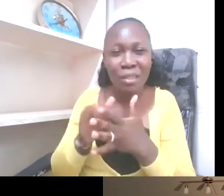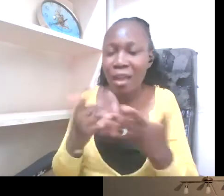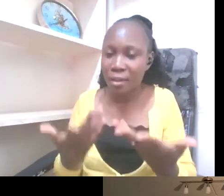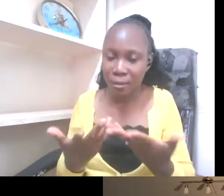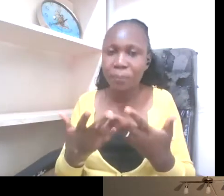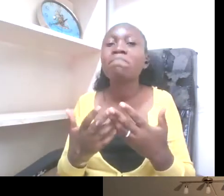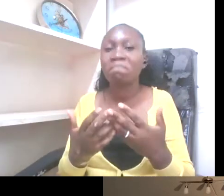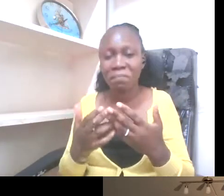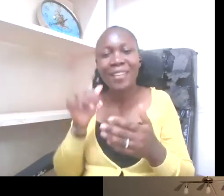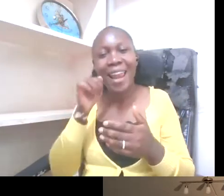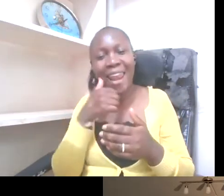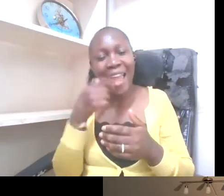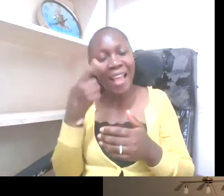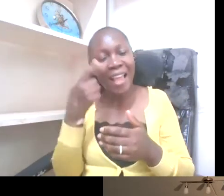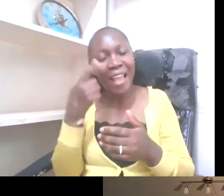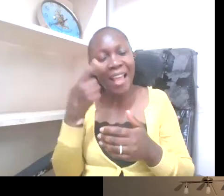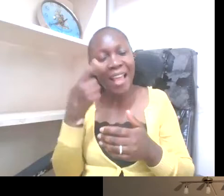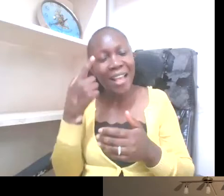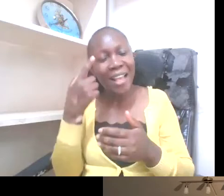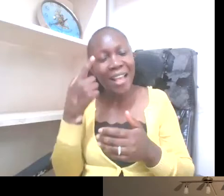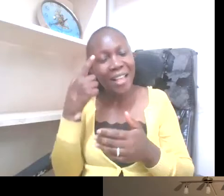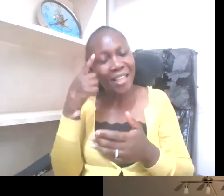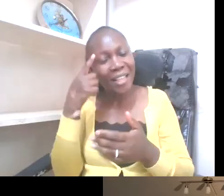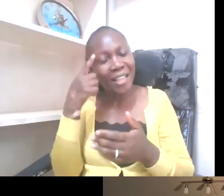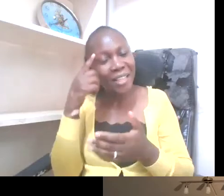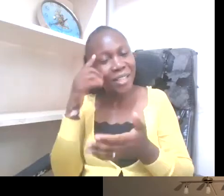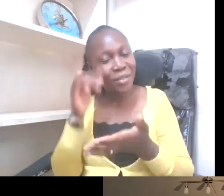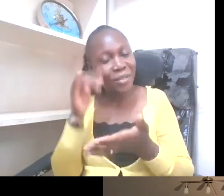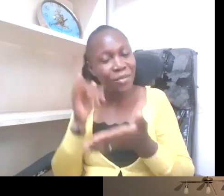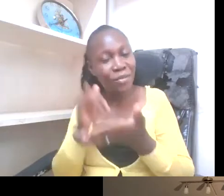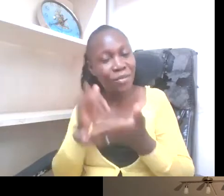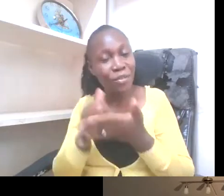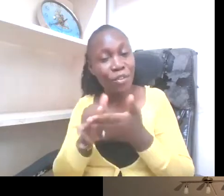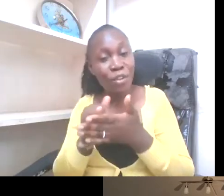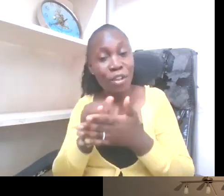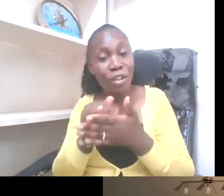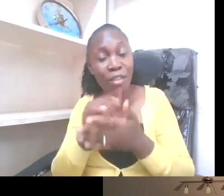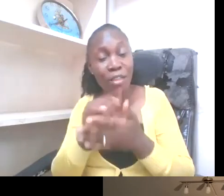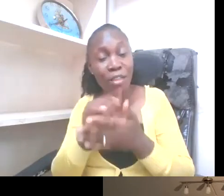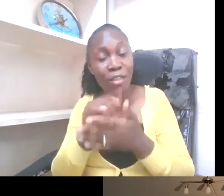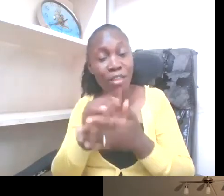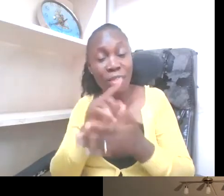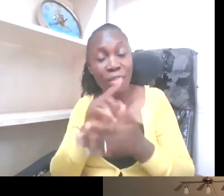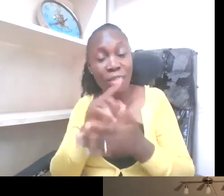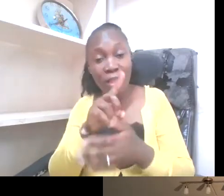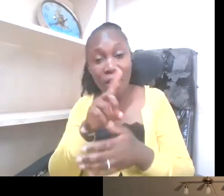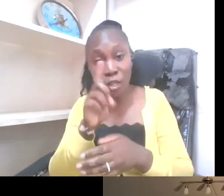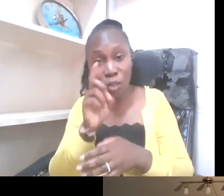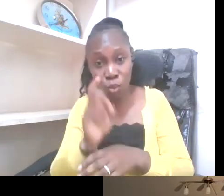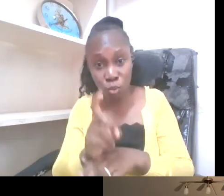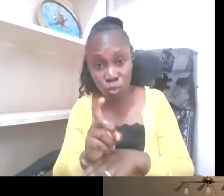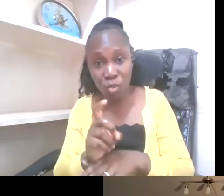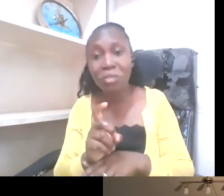I would say it's a good challenge, what you would call a good problem. So I work, I